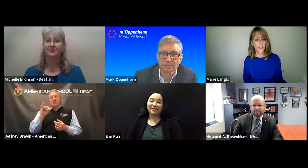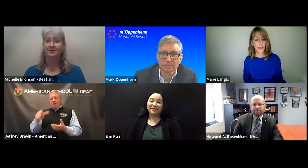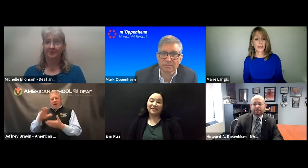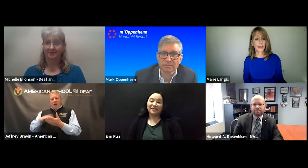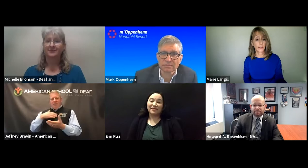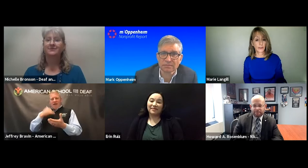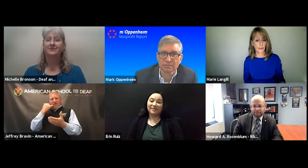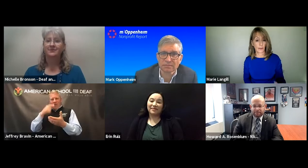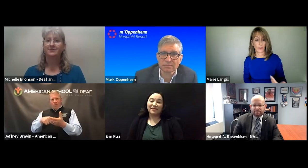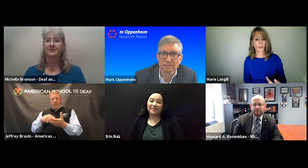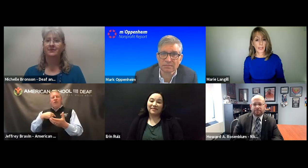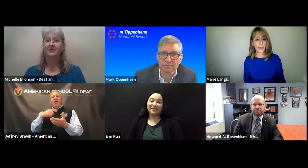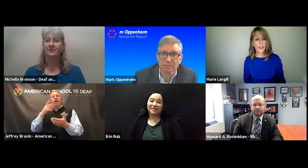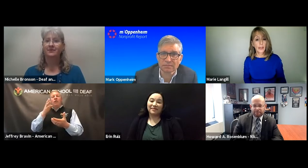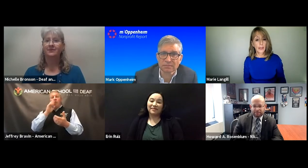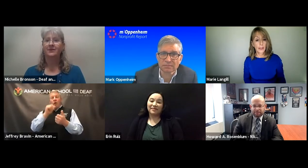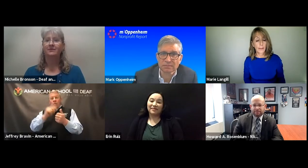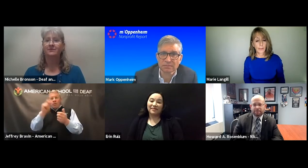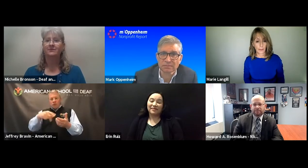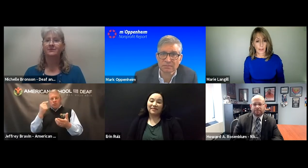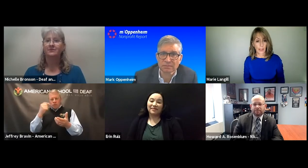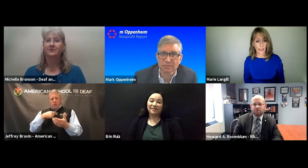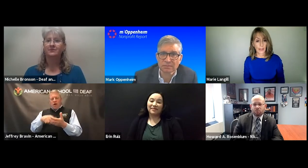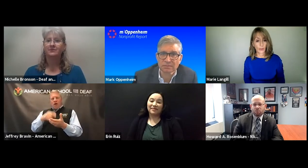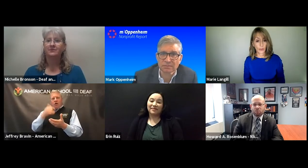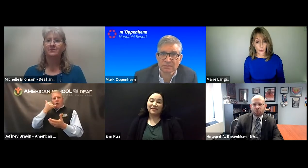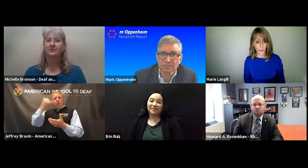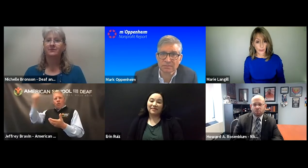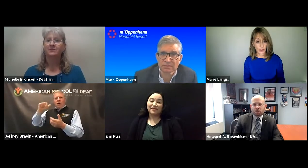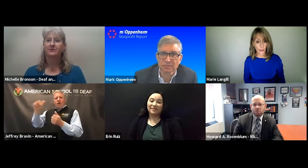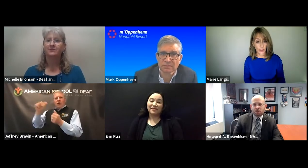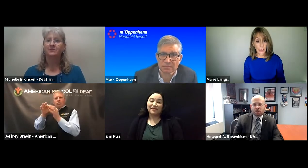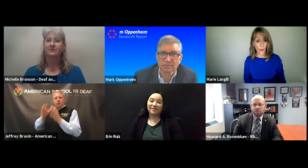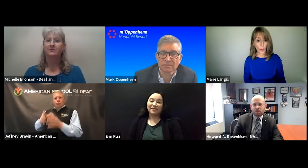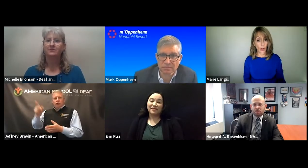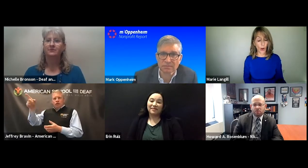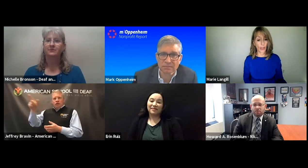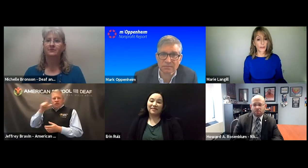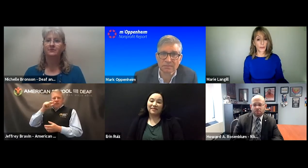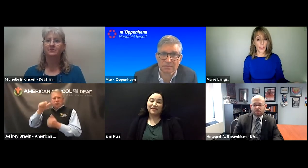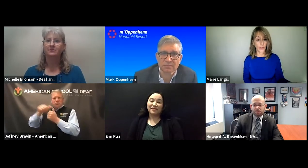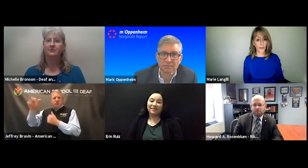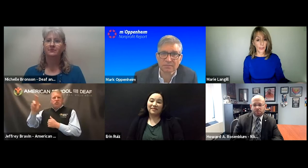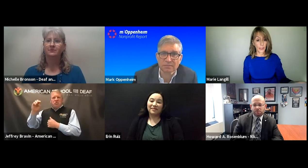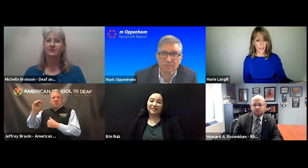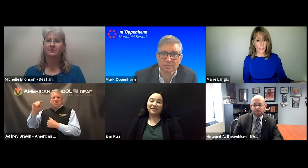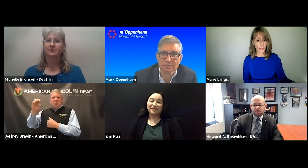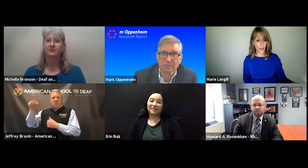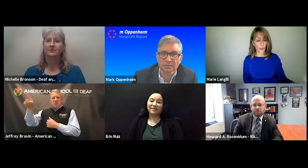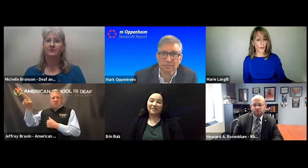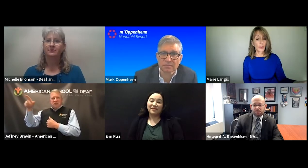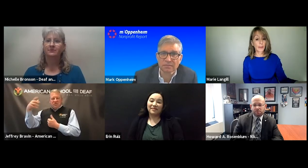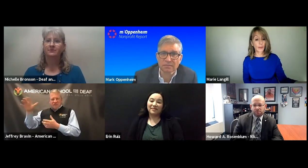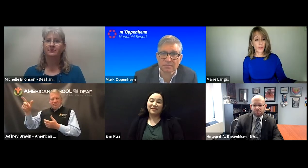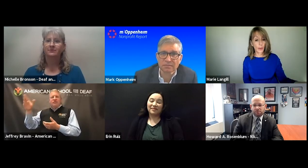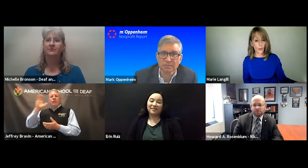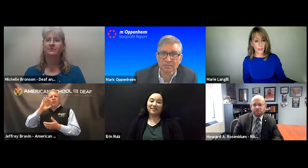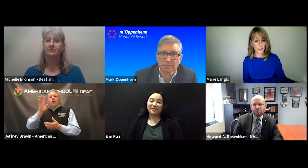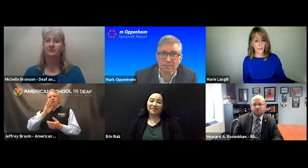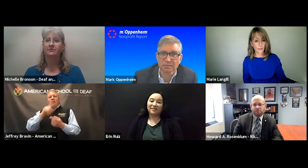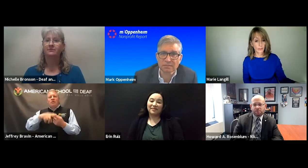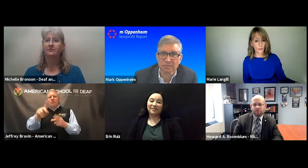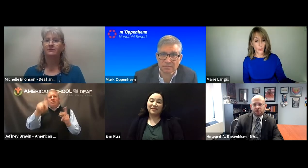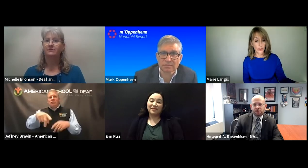is speaking through me. And again, when the person is looking, now I'll call to another interpreter might be